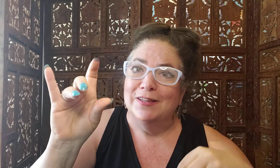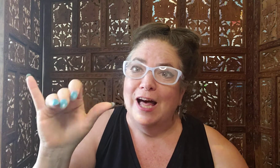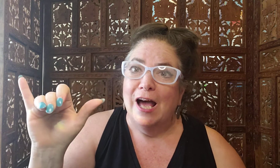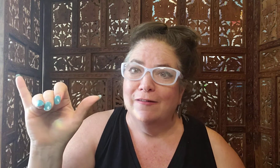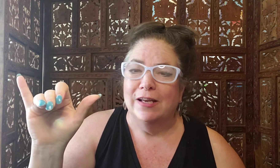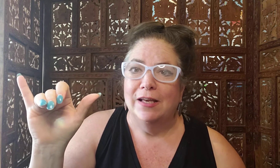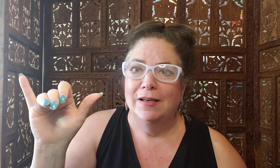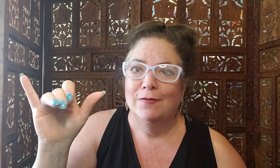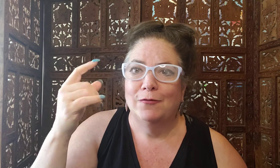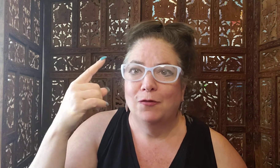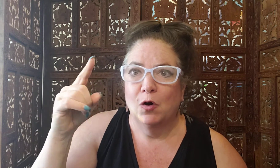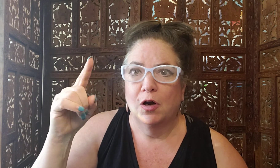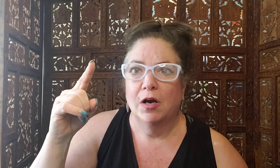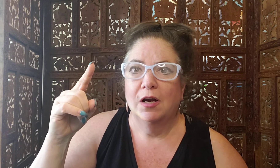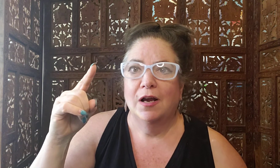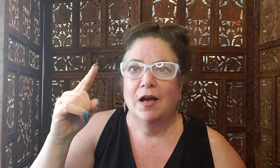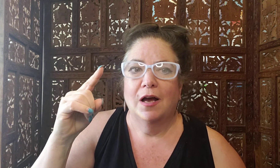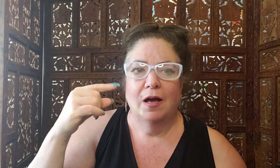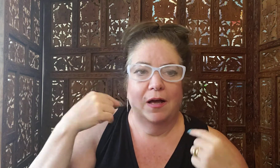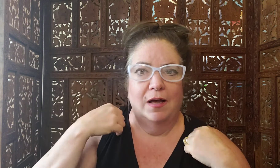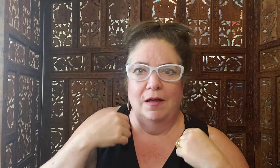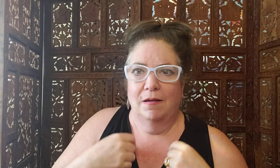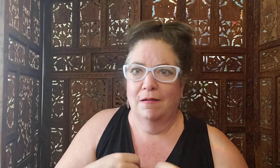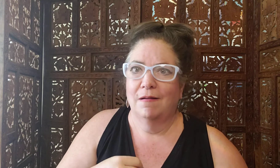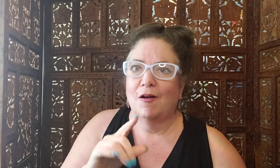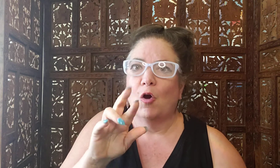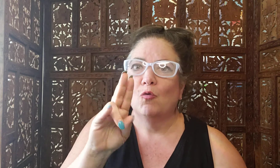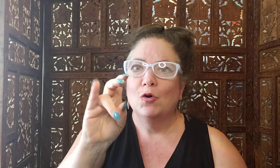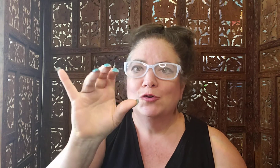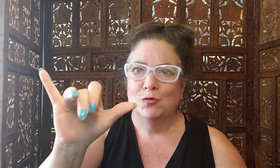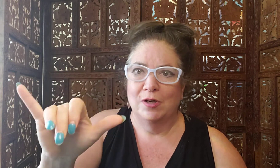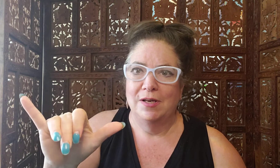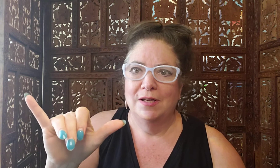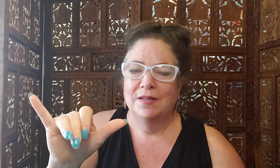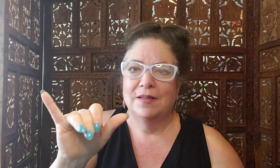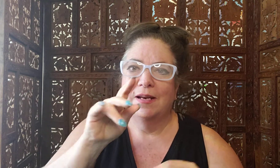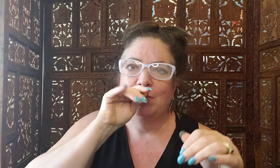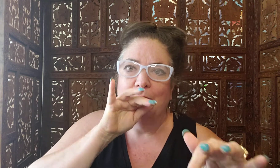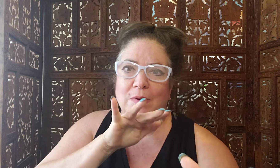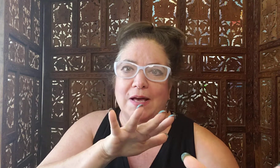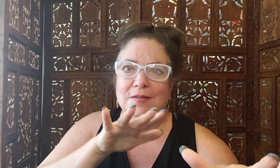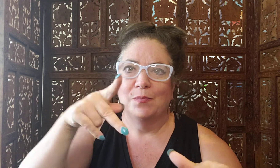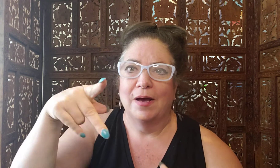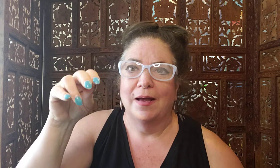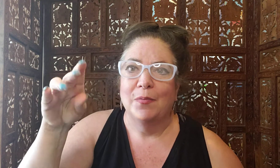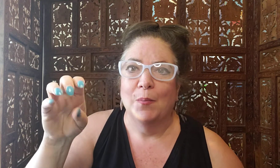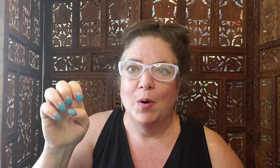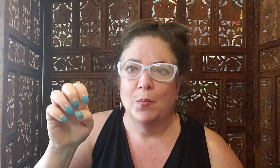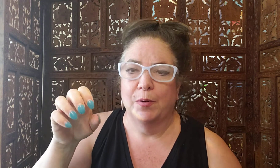a lottery for, uh, a rosary that had been blessed by the Pope.